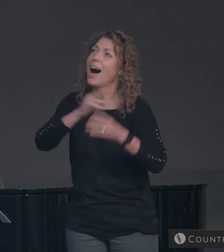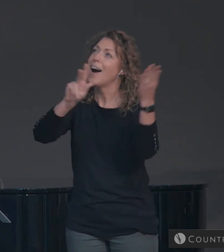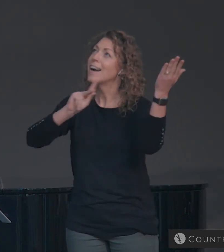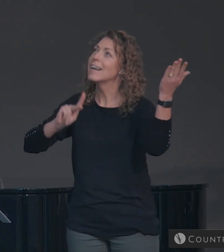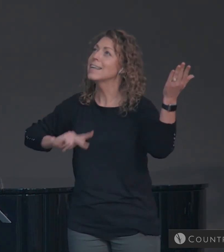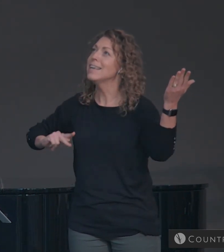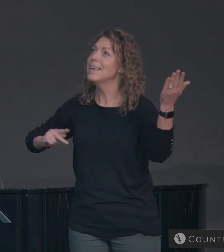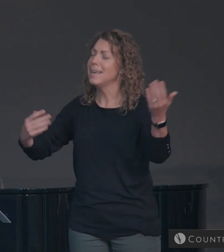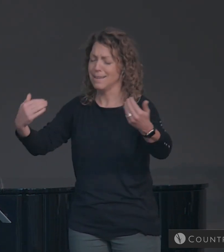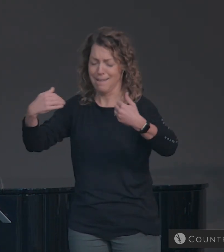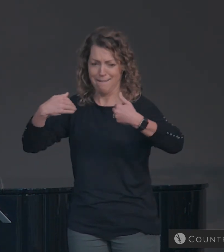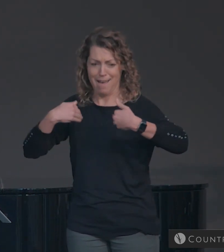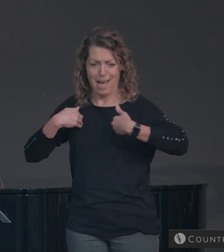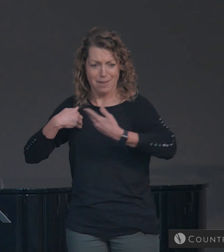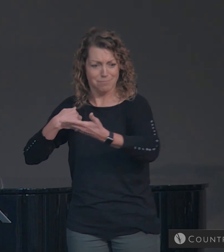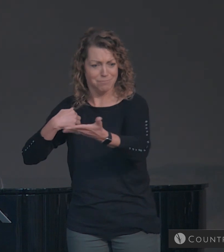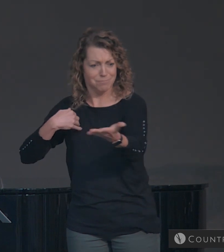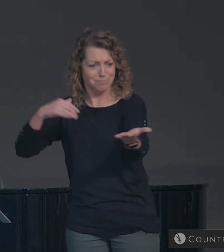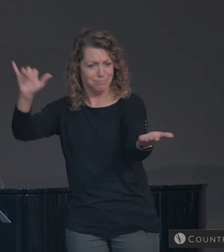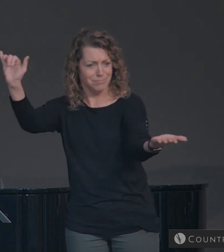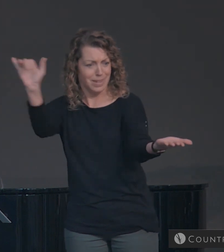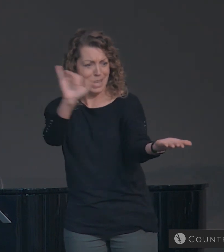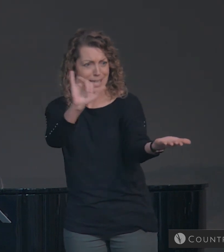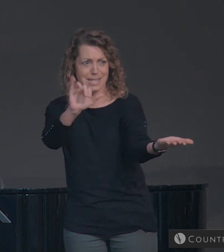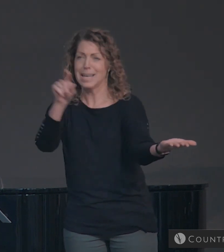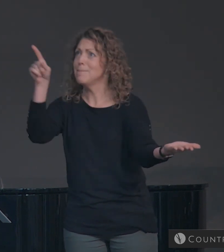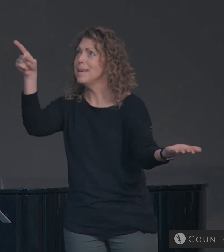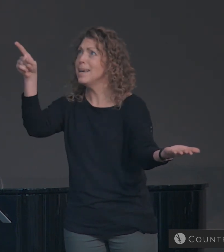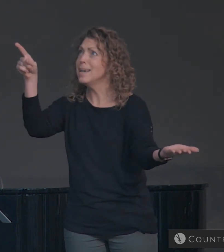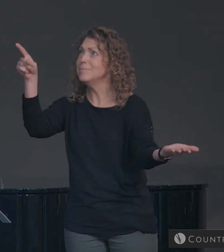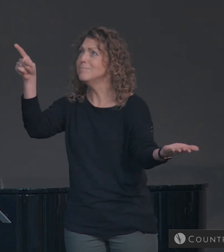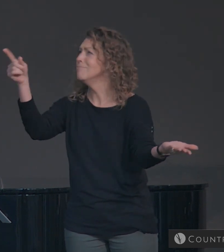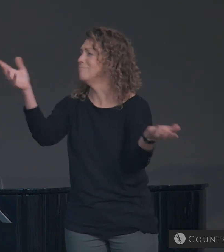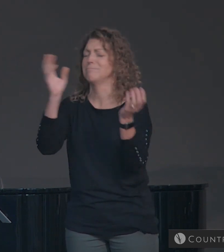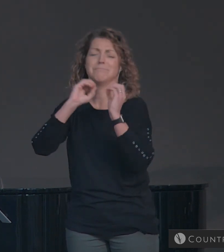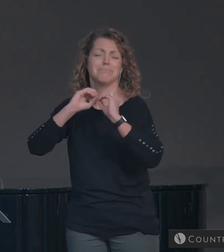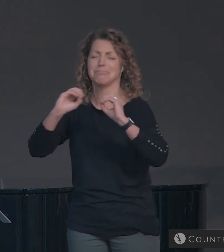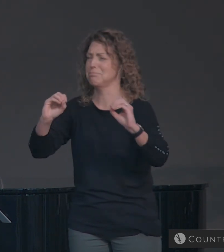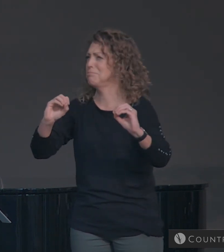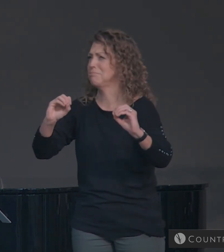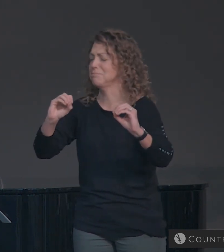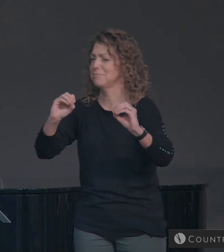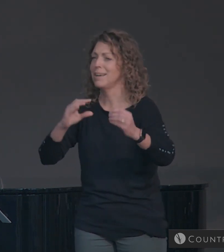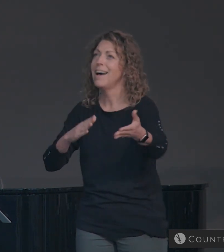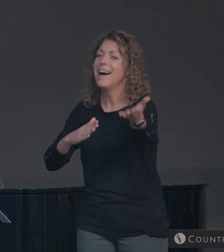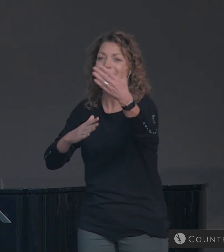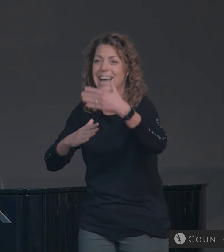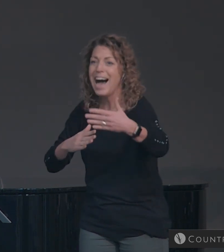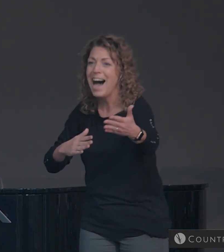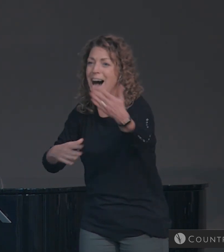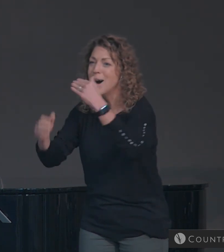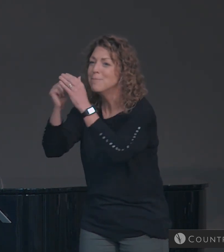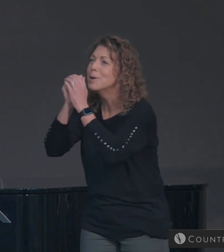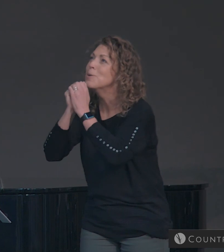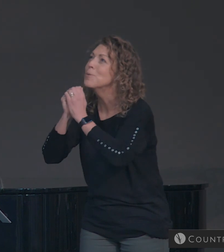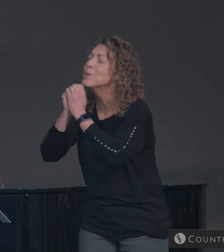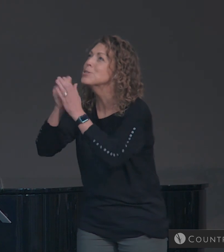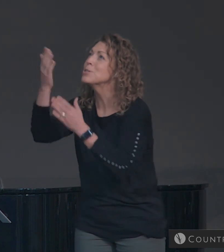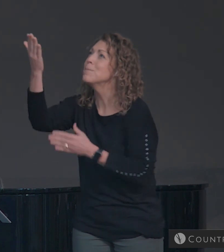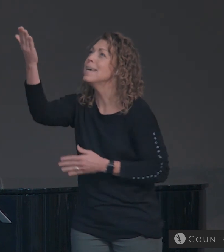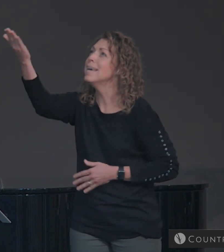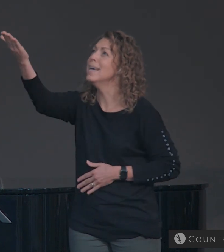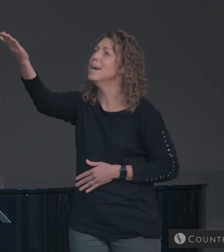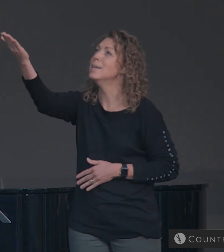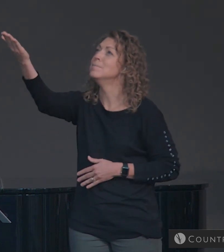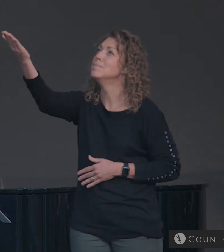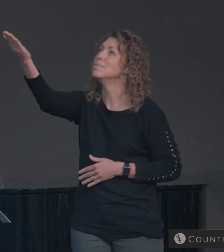our King Nothing can compare Come let us